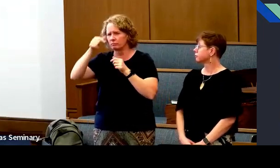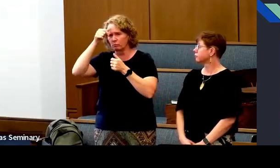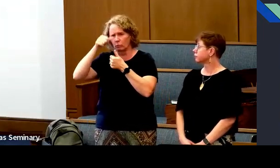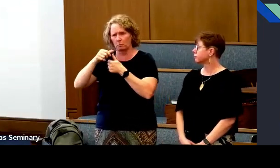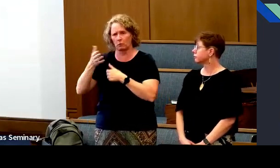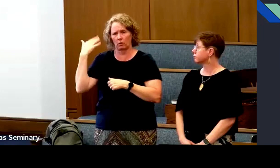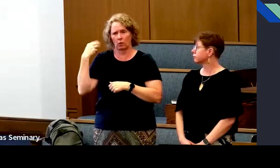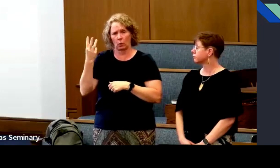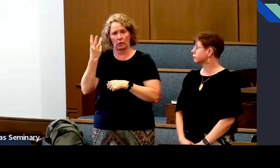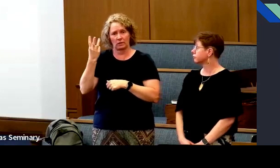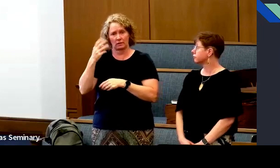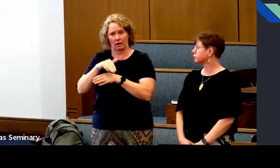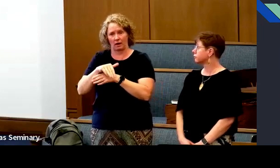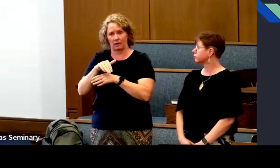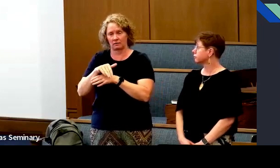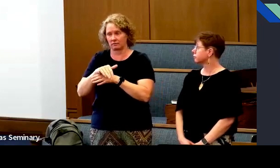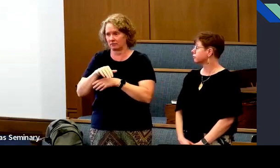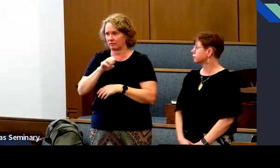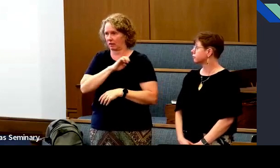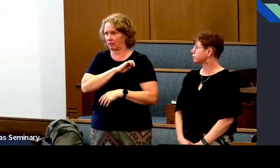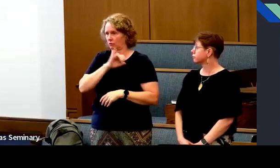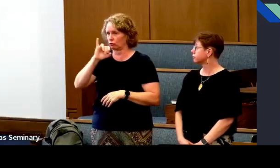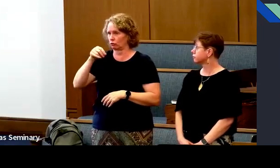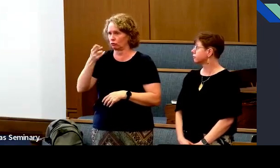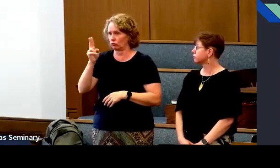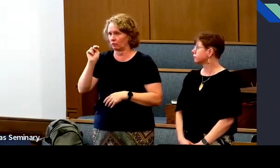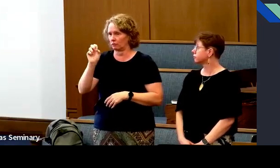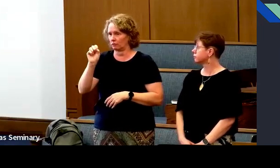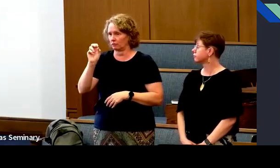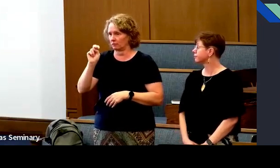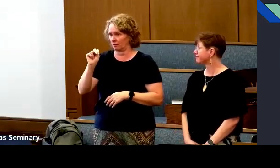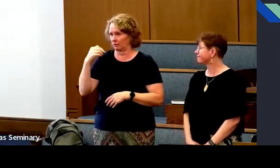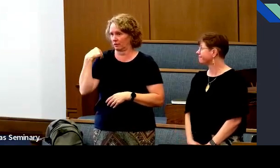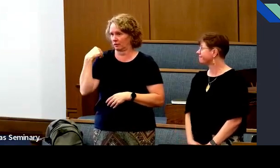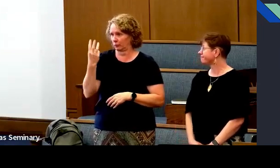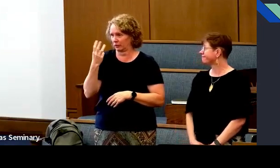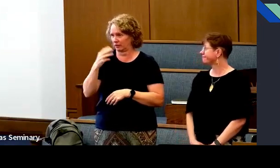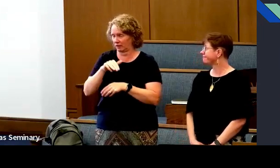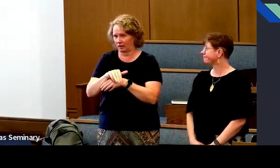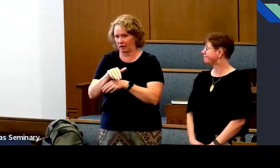quorum of the 70. Remember on Wednesday night, we had Elder Johnson.